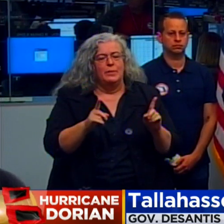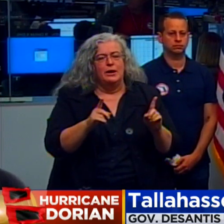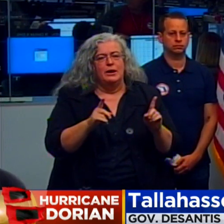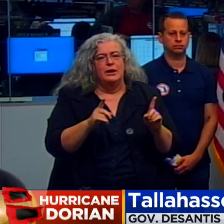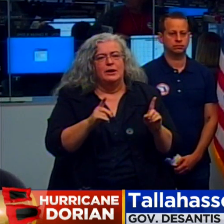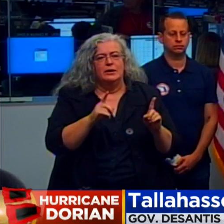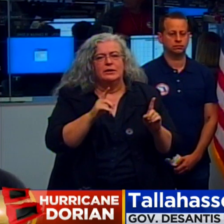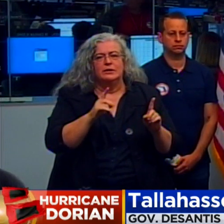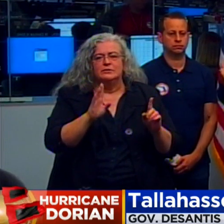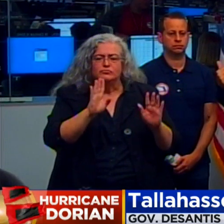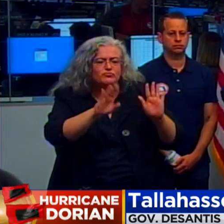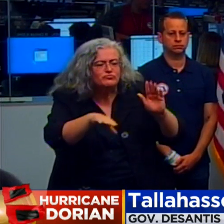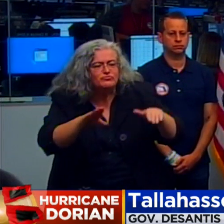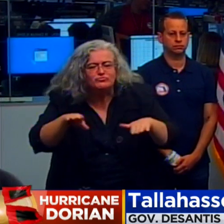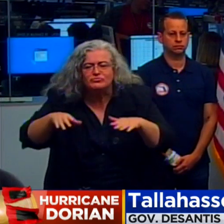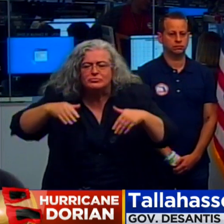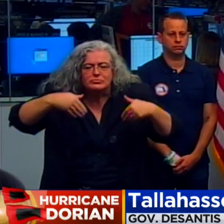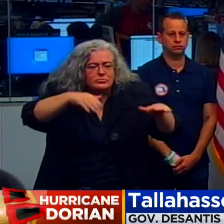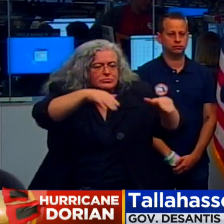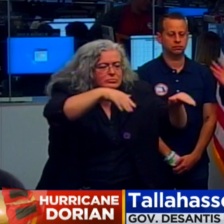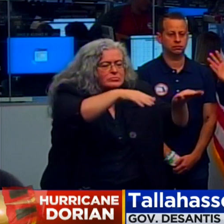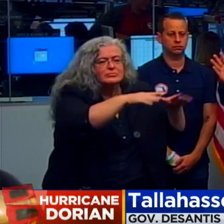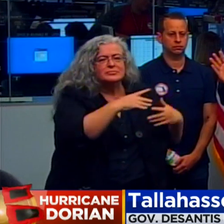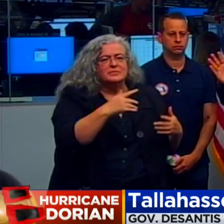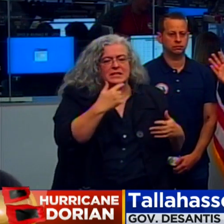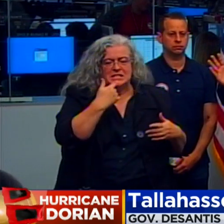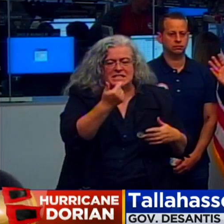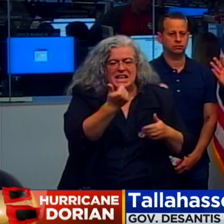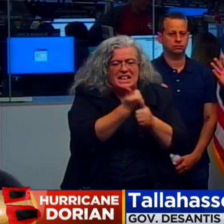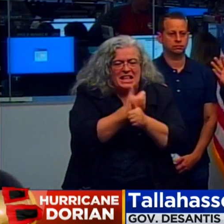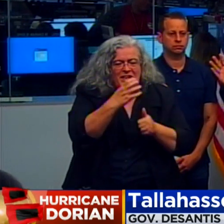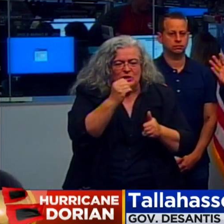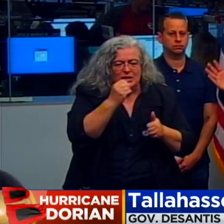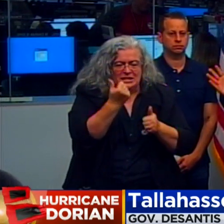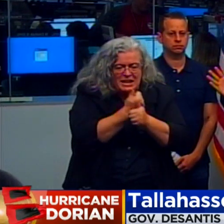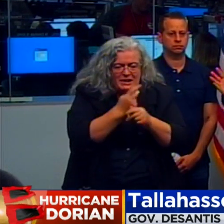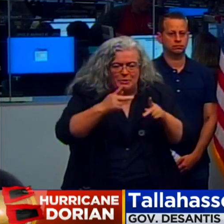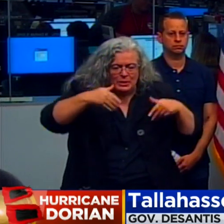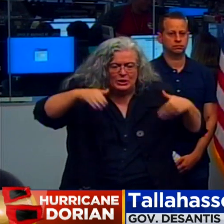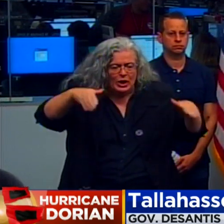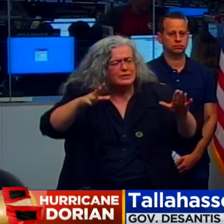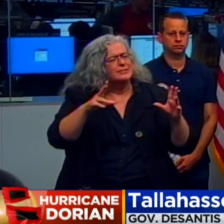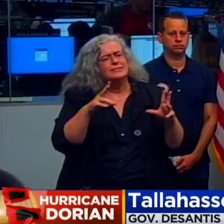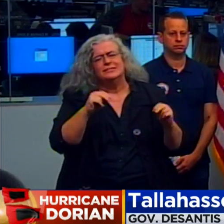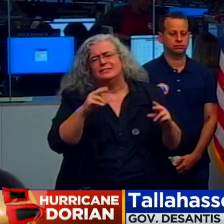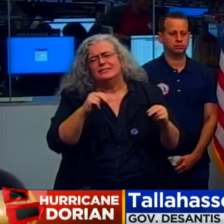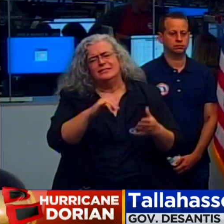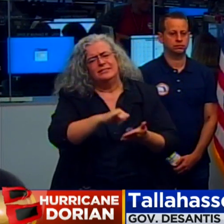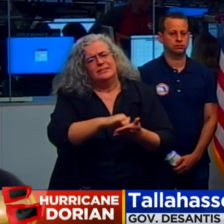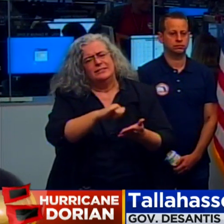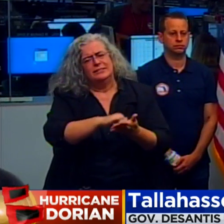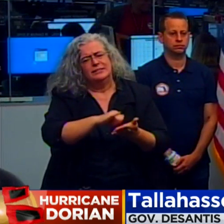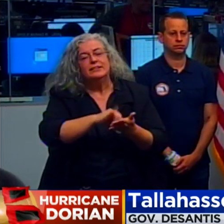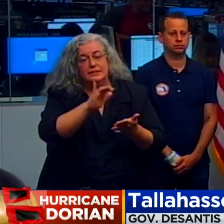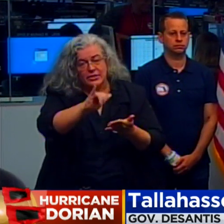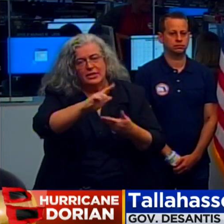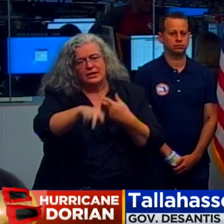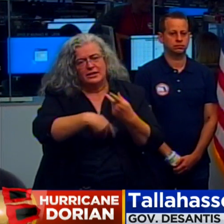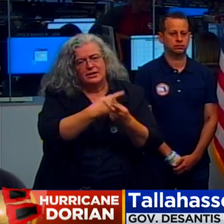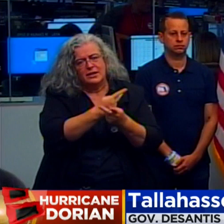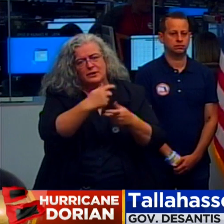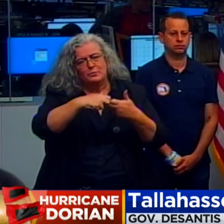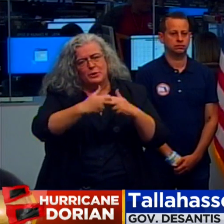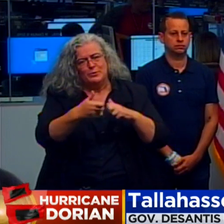tell every state, you know, we're not going to be telling every county, tell everybody, everybody to leave because that may create some problems as well.